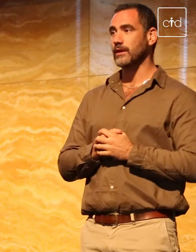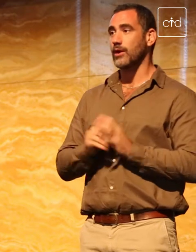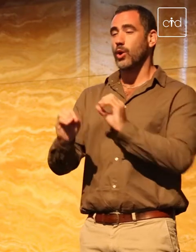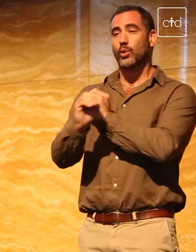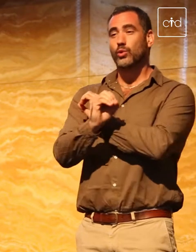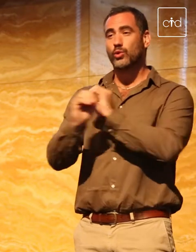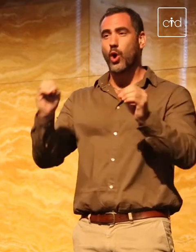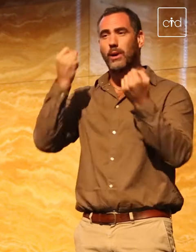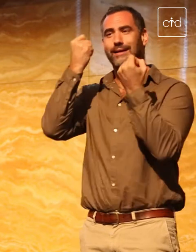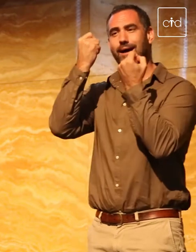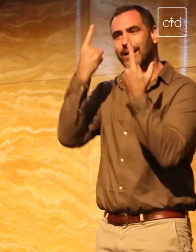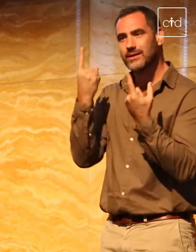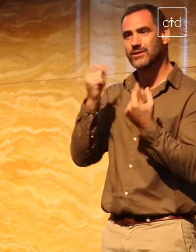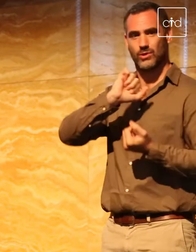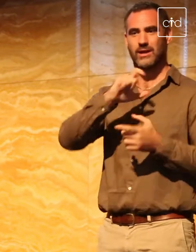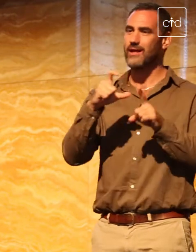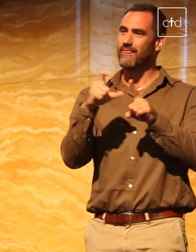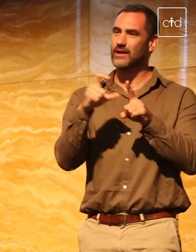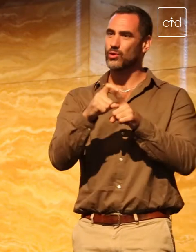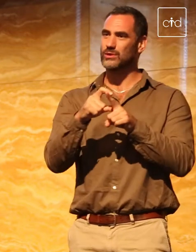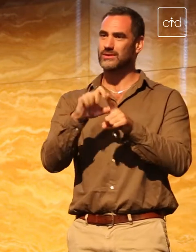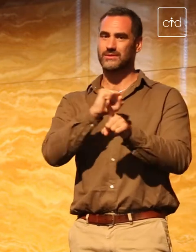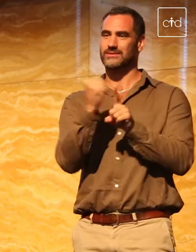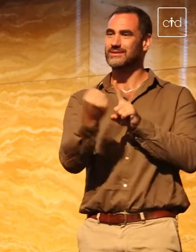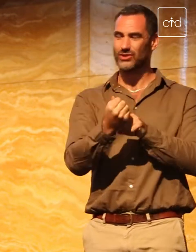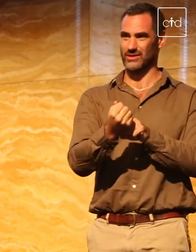or listened to their daughter's particular issue.